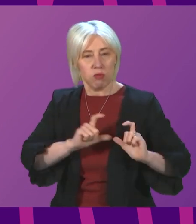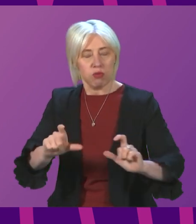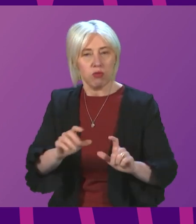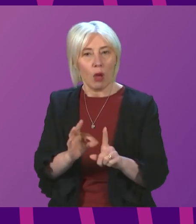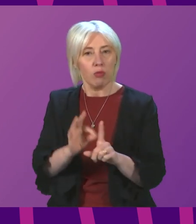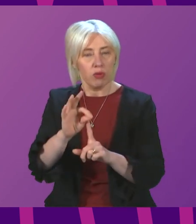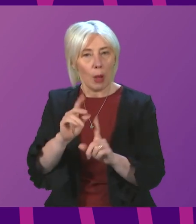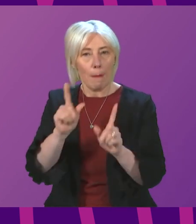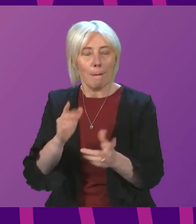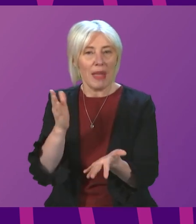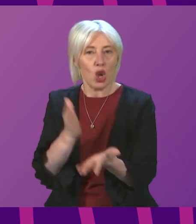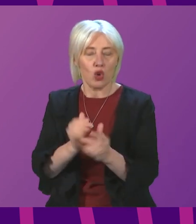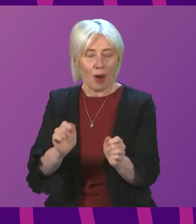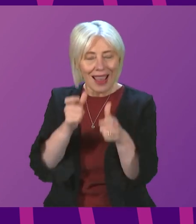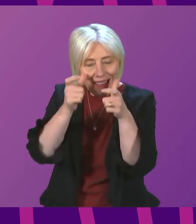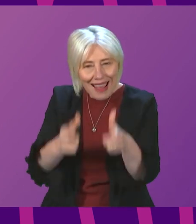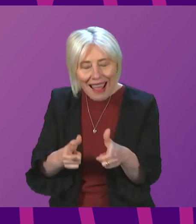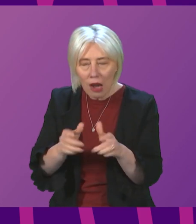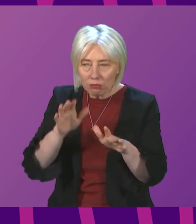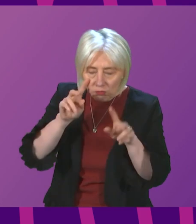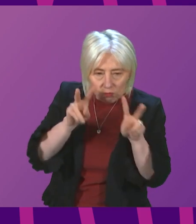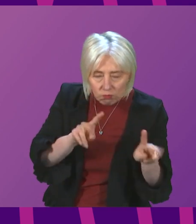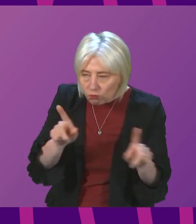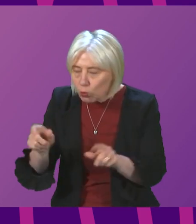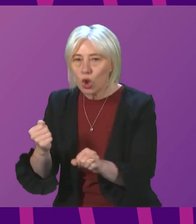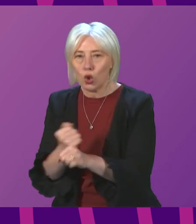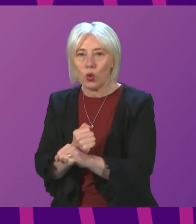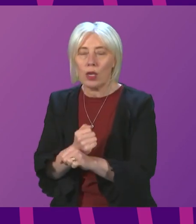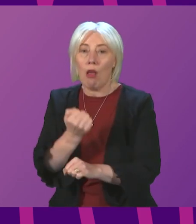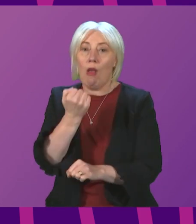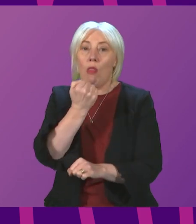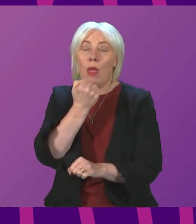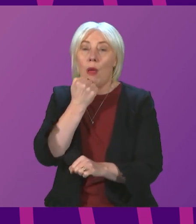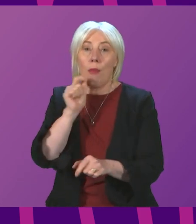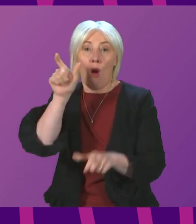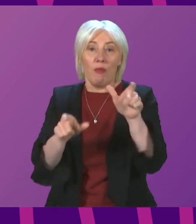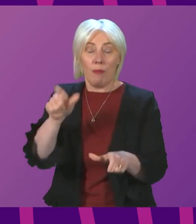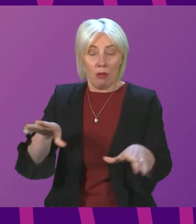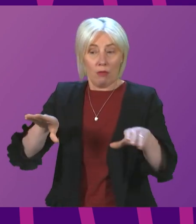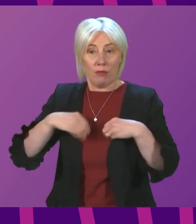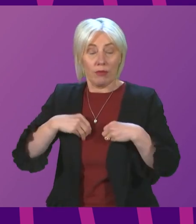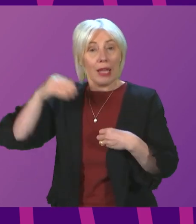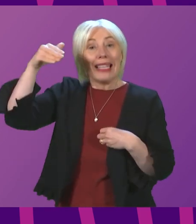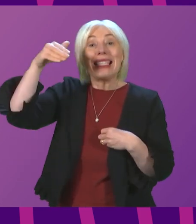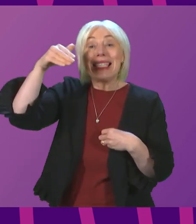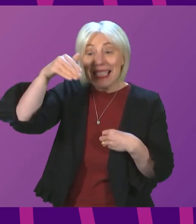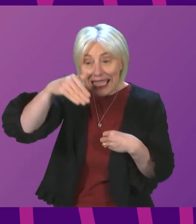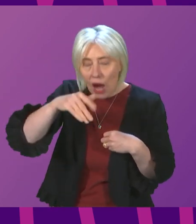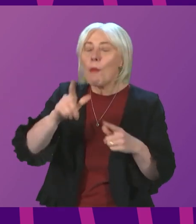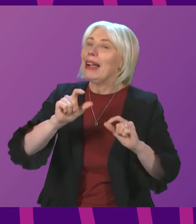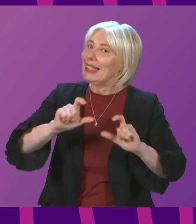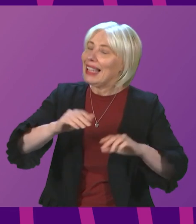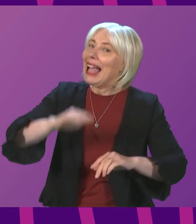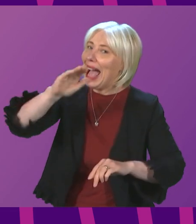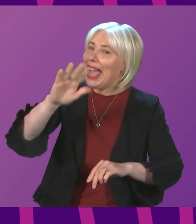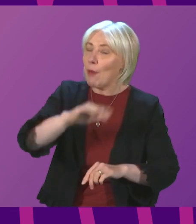continue to exercise appropriate care and caution. The level of infection, though declining overall, is still high, with around